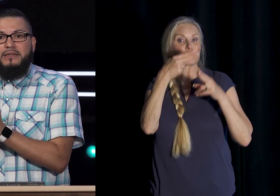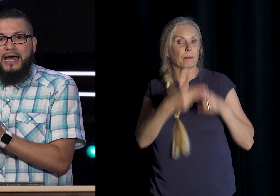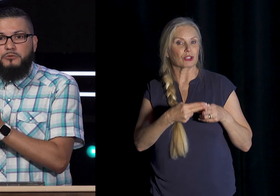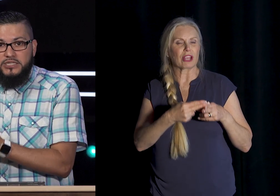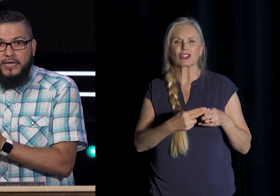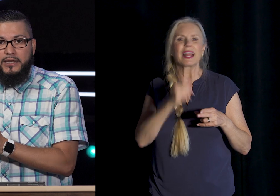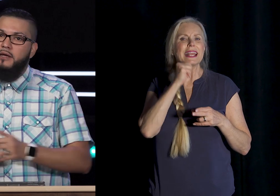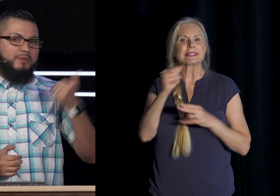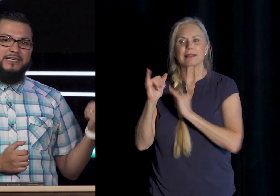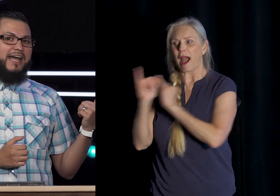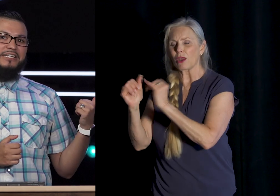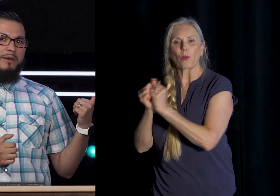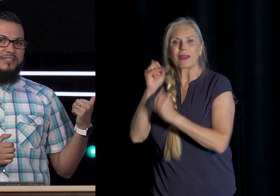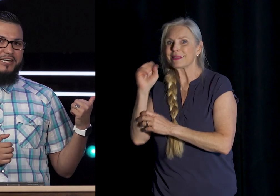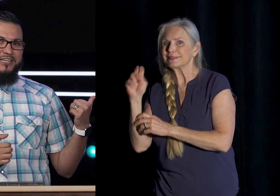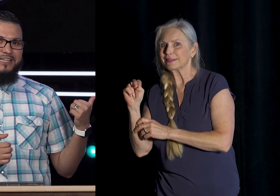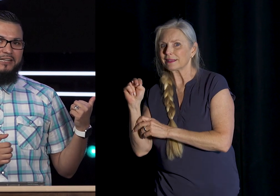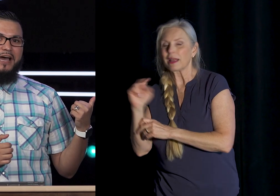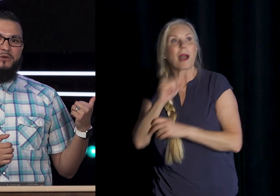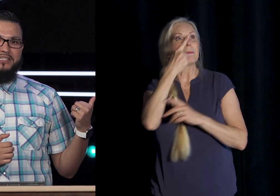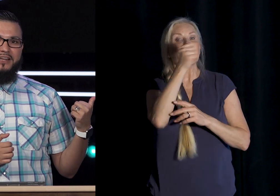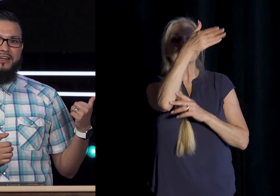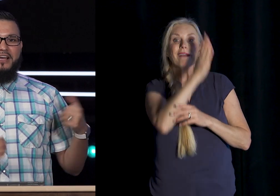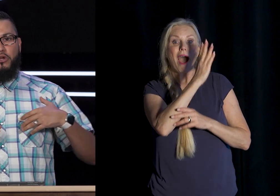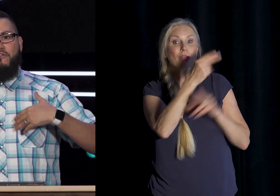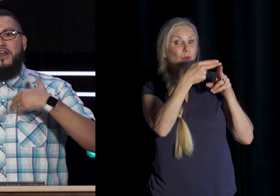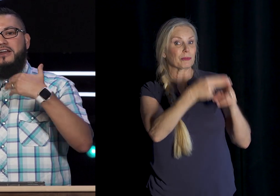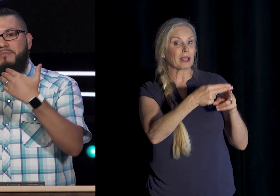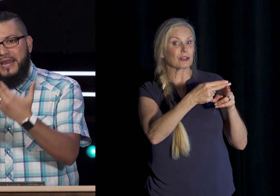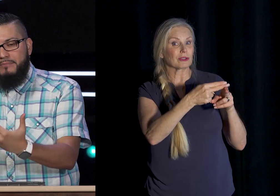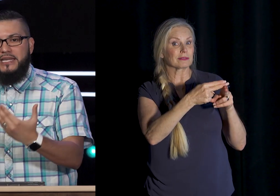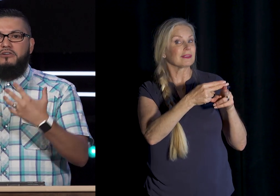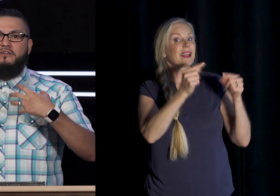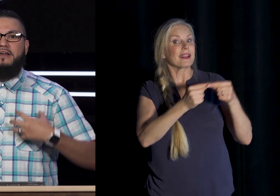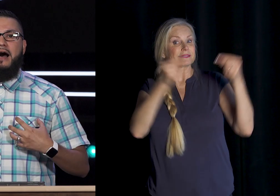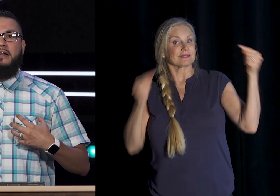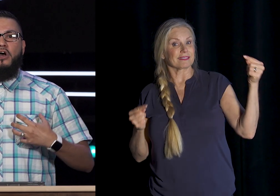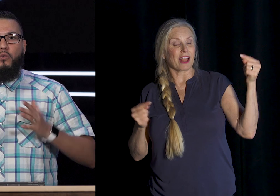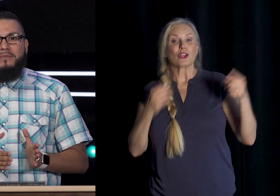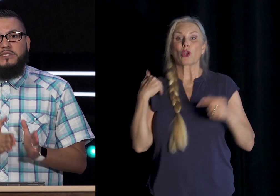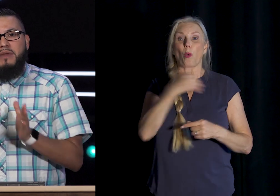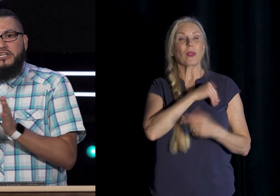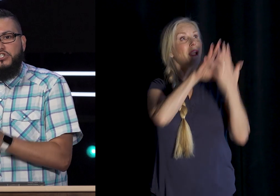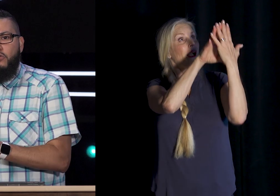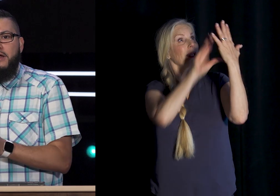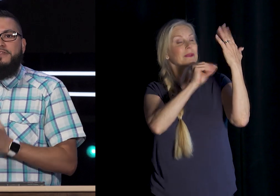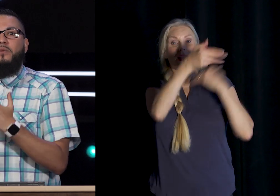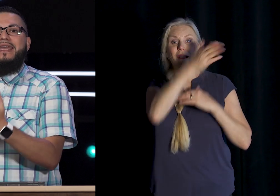aligned With sin Because God's reputation Is not aligned with sin So if we are going To be imitators of God We must make sure That we